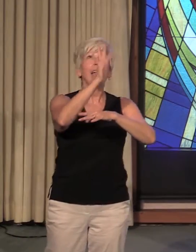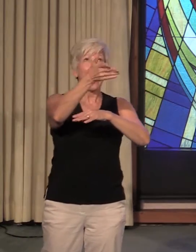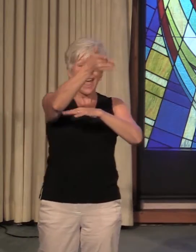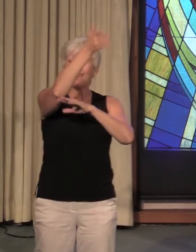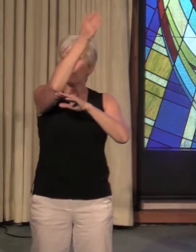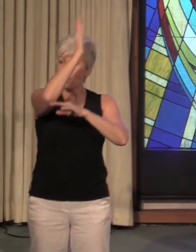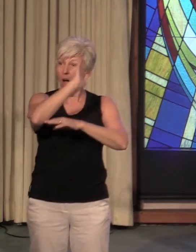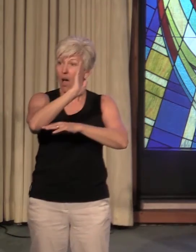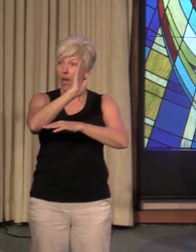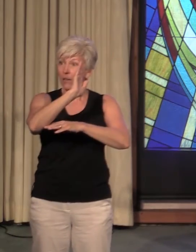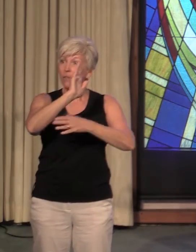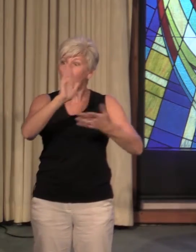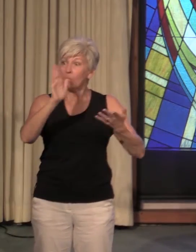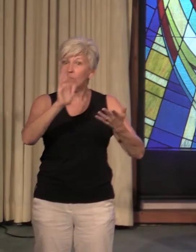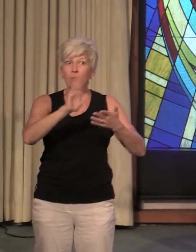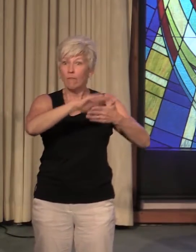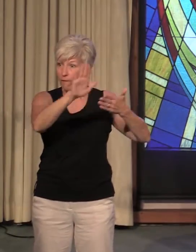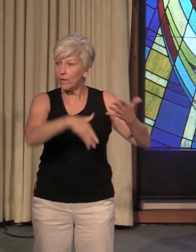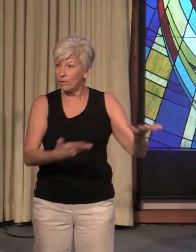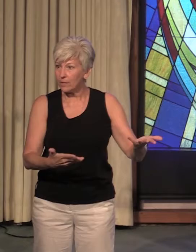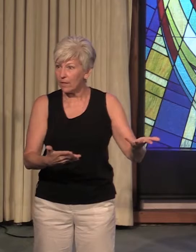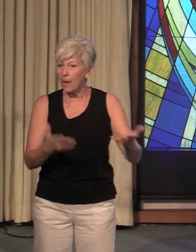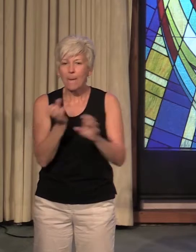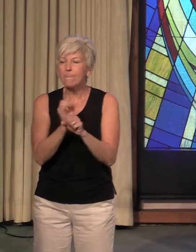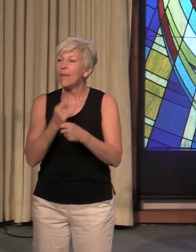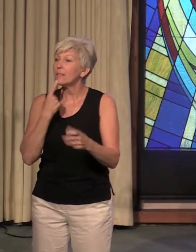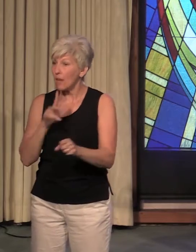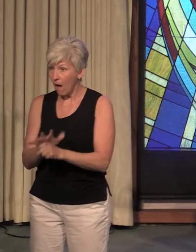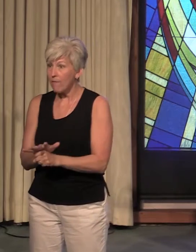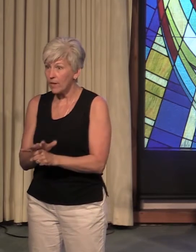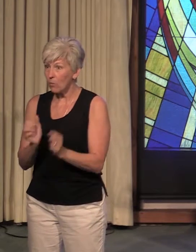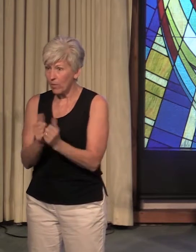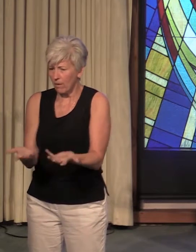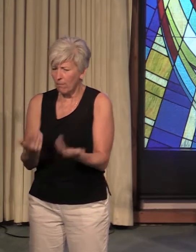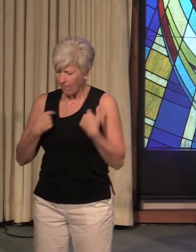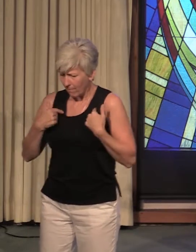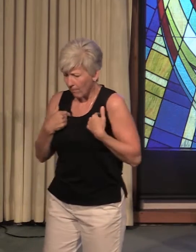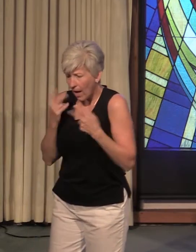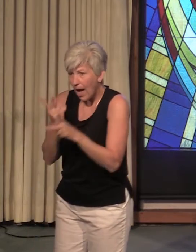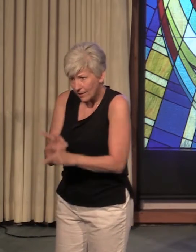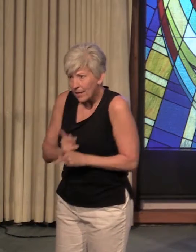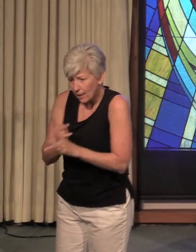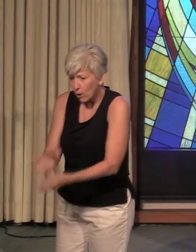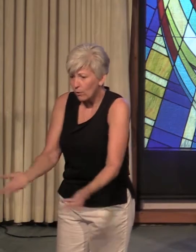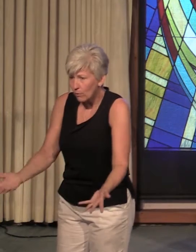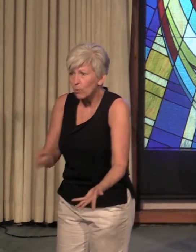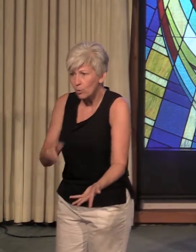makes a promise, makes a covenant with them. You know, I'll take care of you. You will be my people.